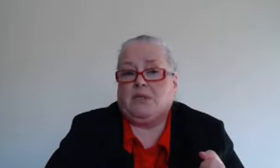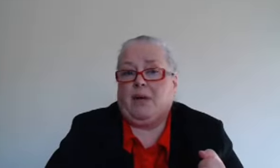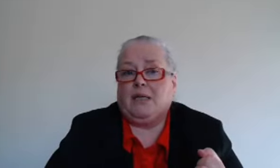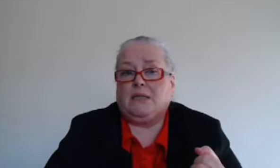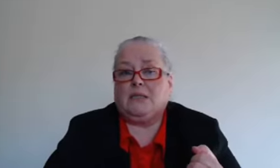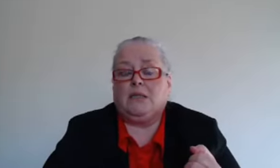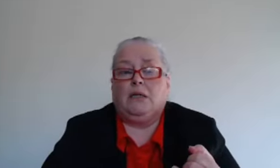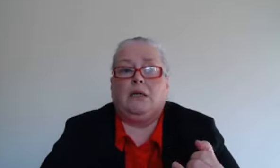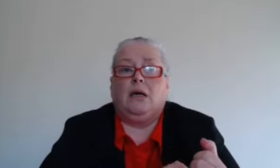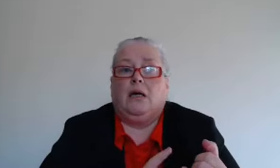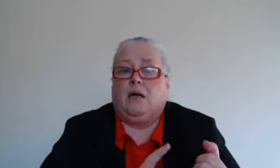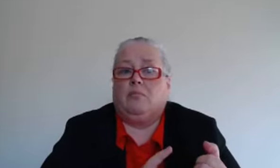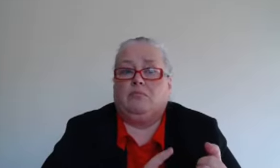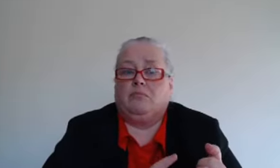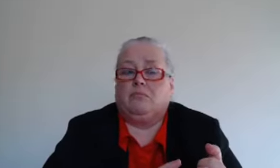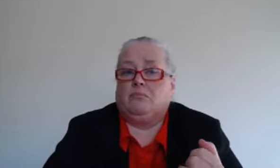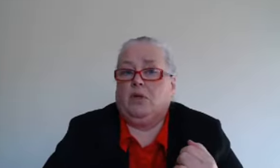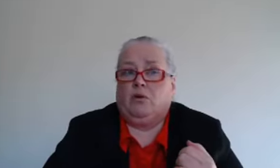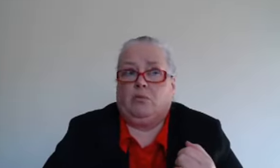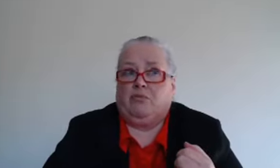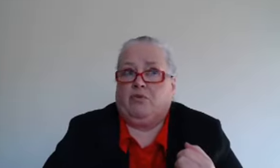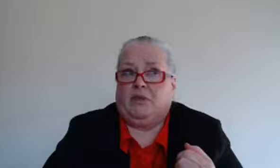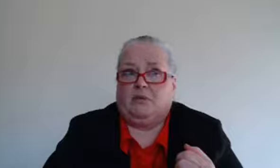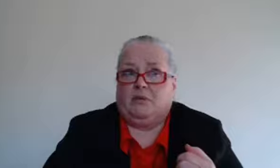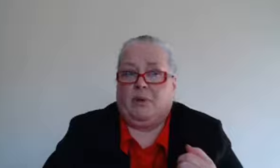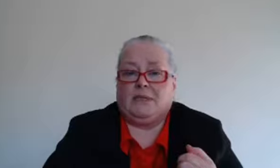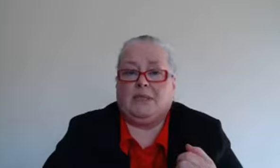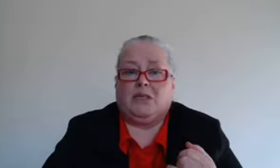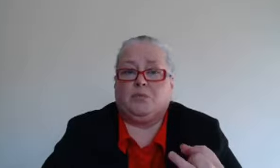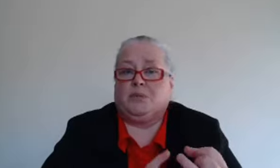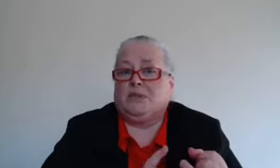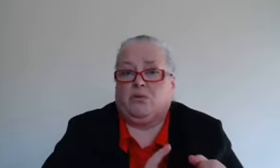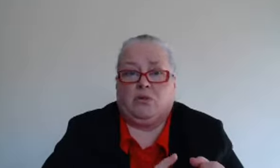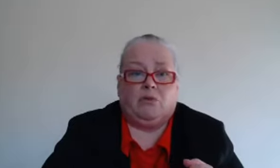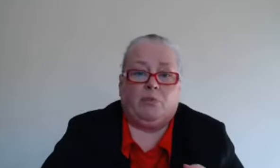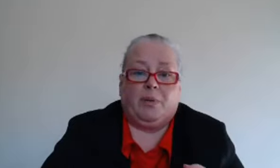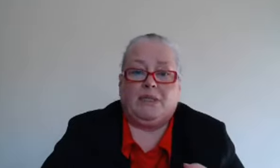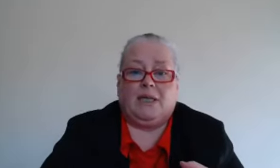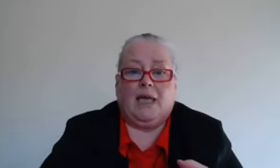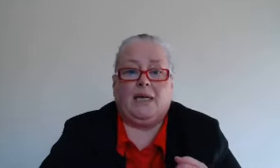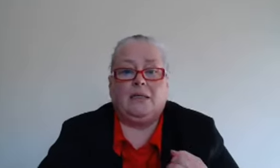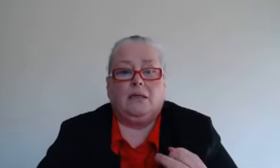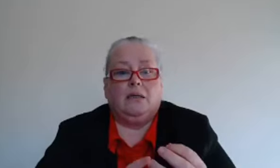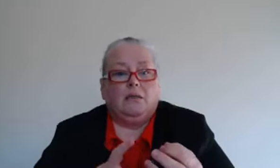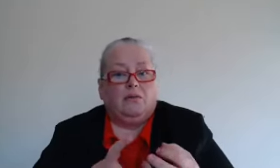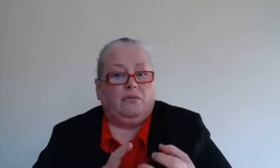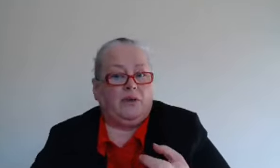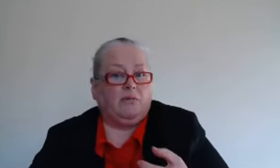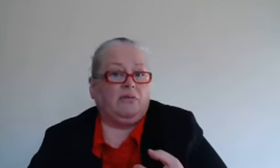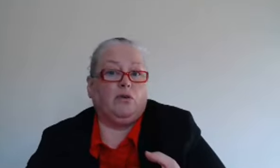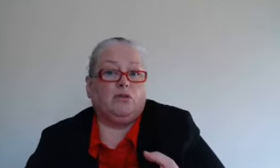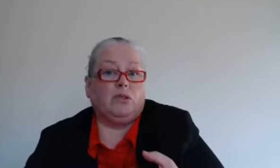in the past and you know my fail or the passes catch up in us or it'll repeat again fear the future